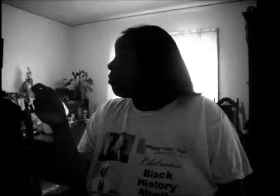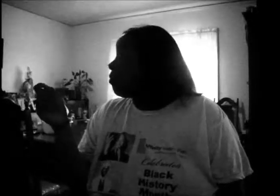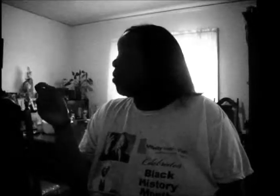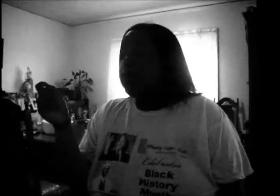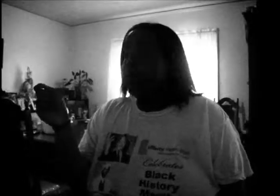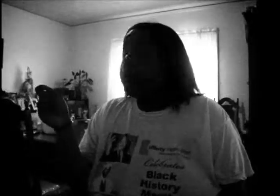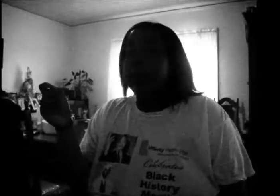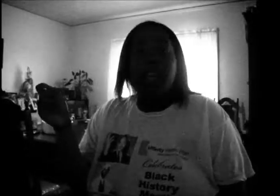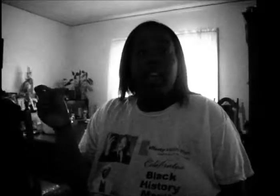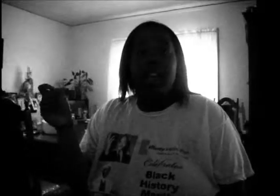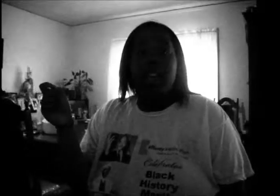where he at?